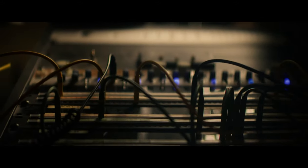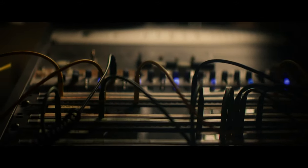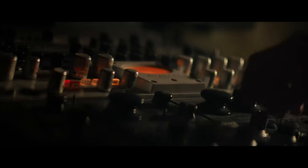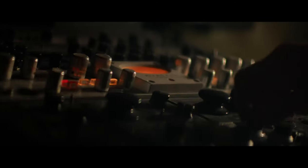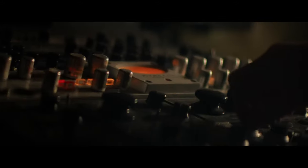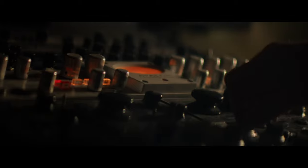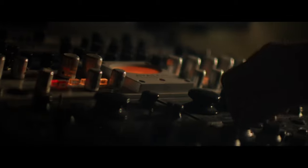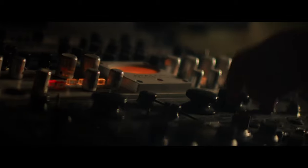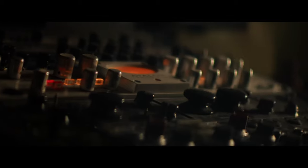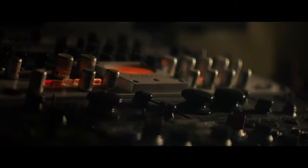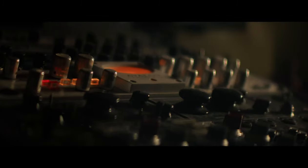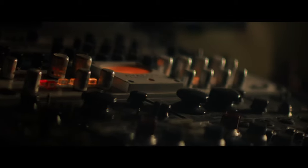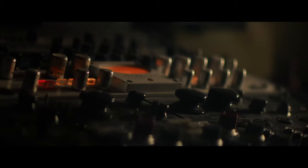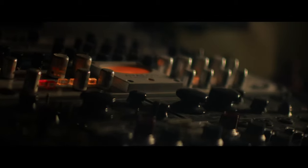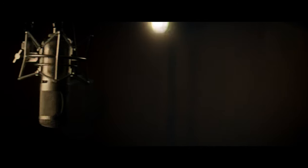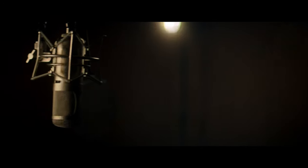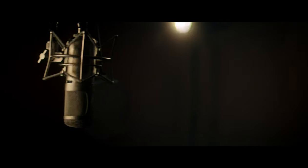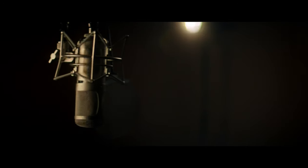Well, little bit.